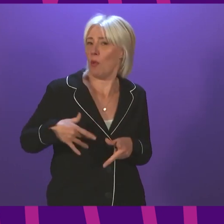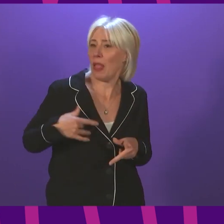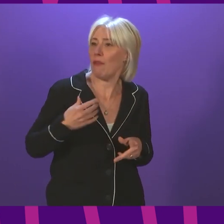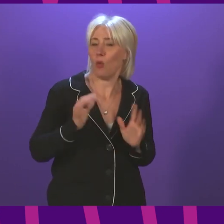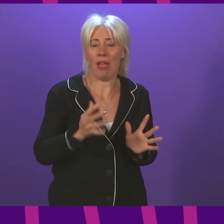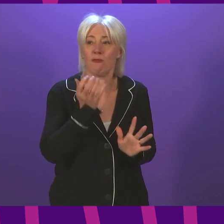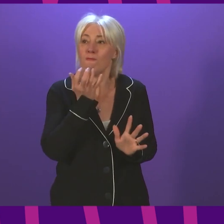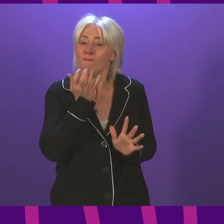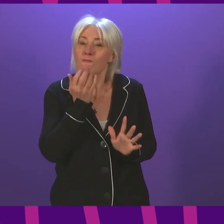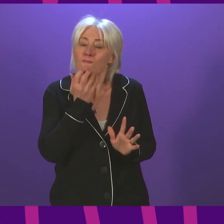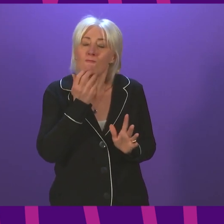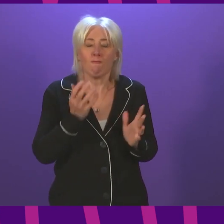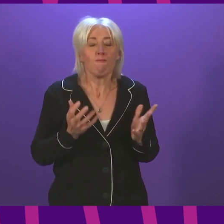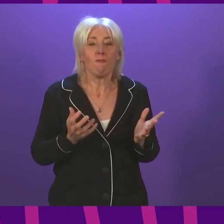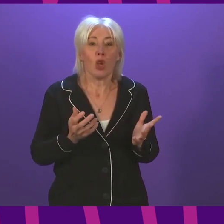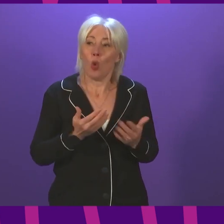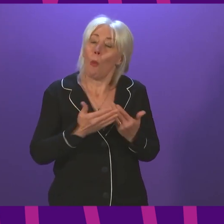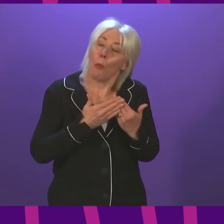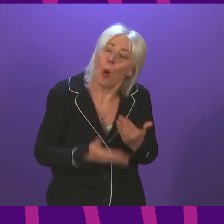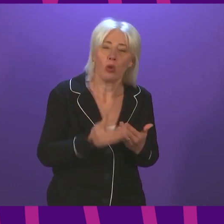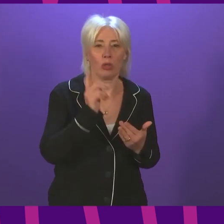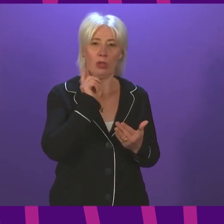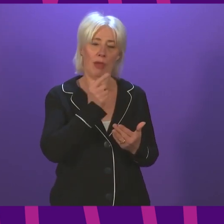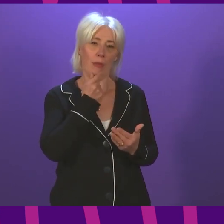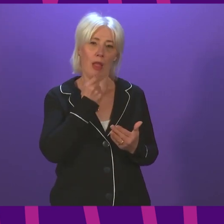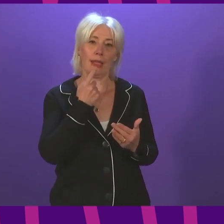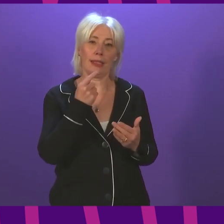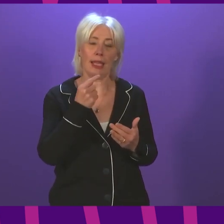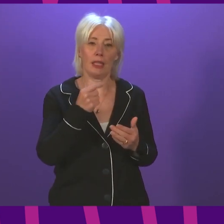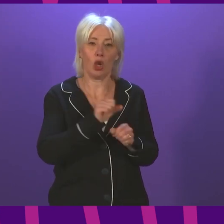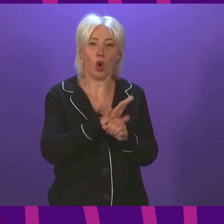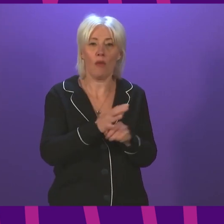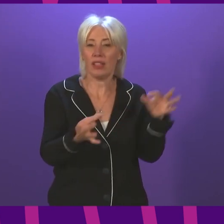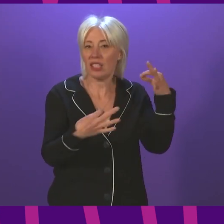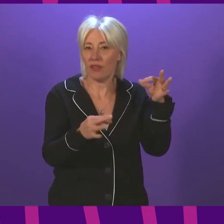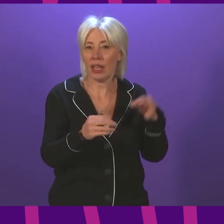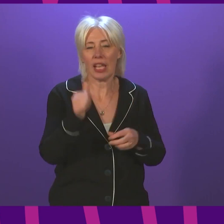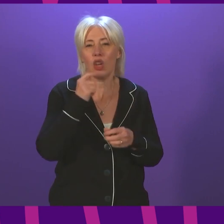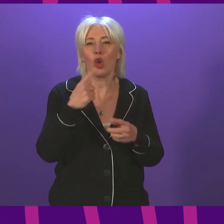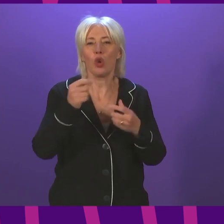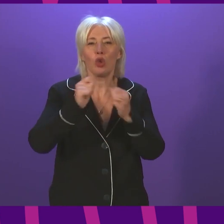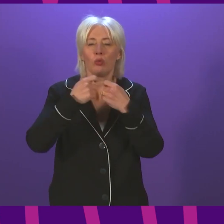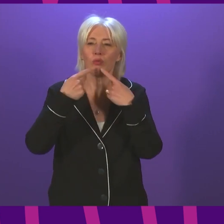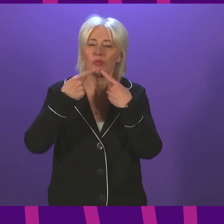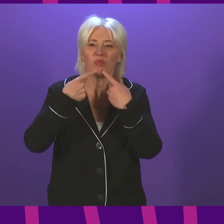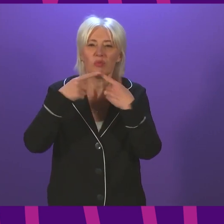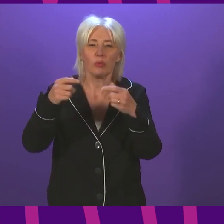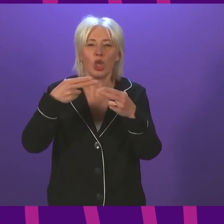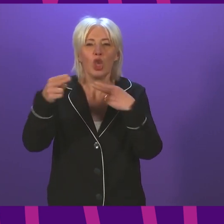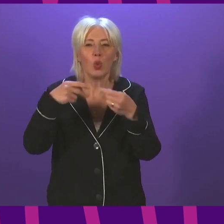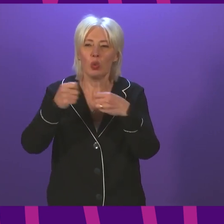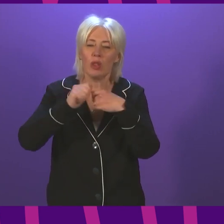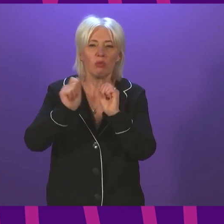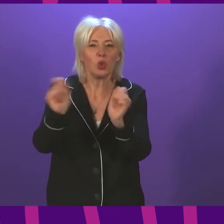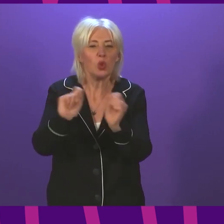people, in my experience, accept the COVID certification. I noticed on some of the media coverage on Thursday into